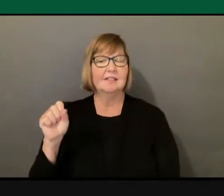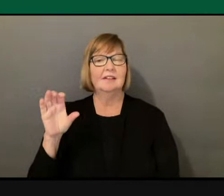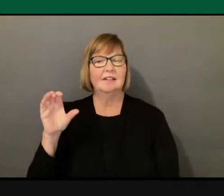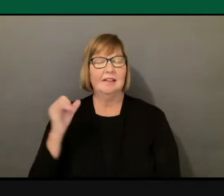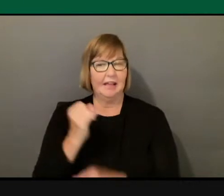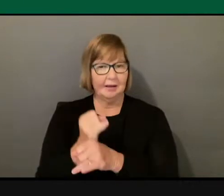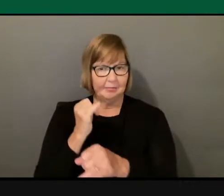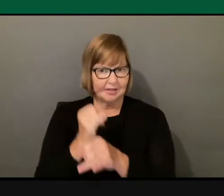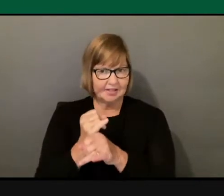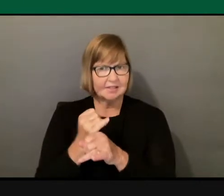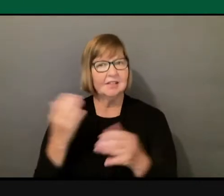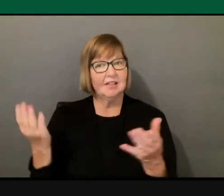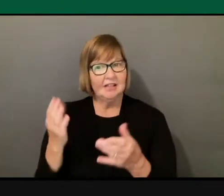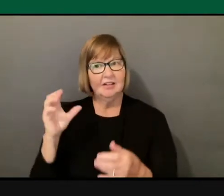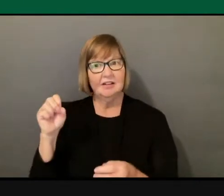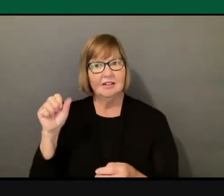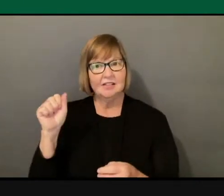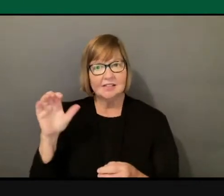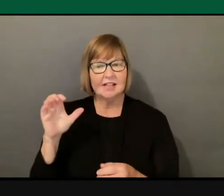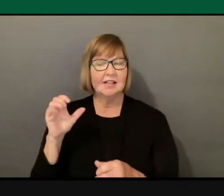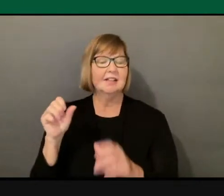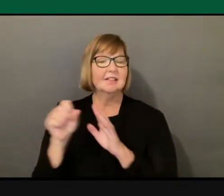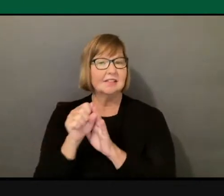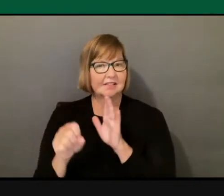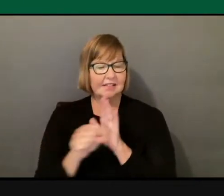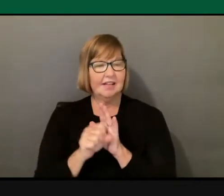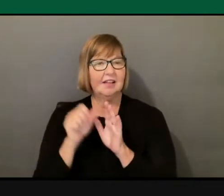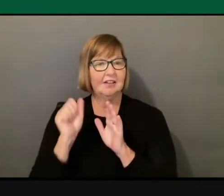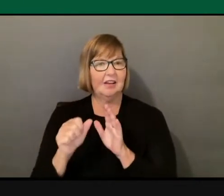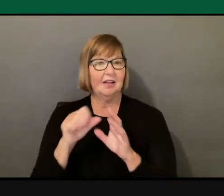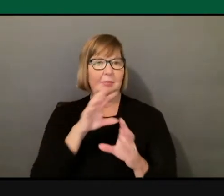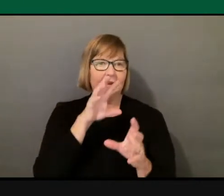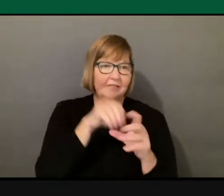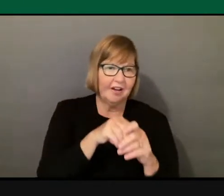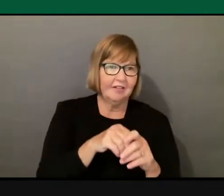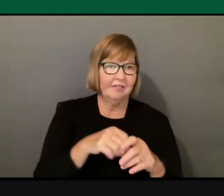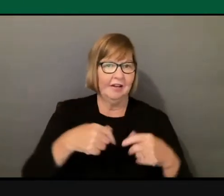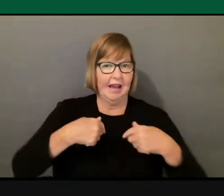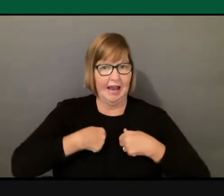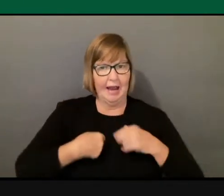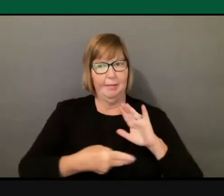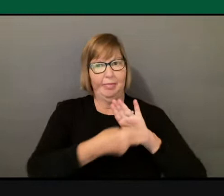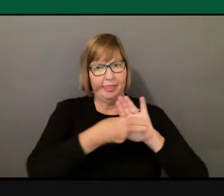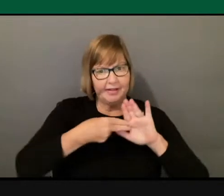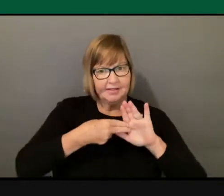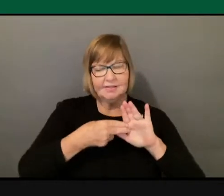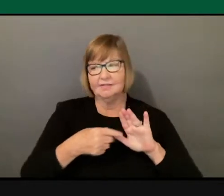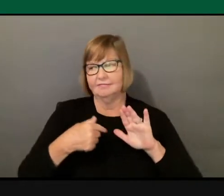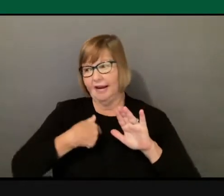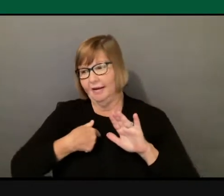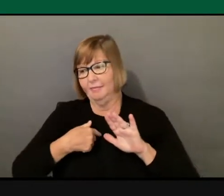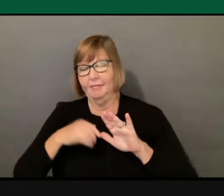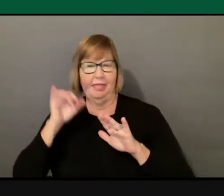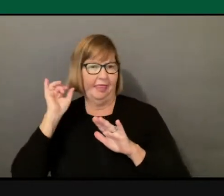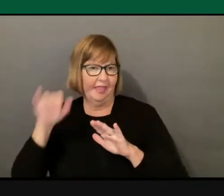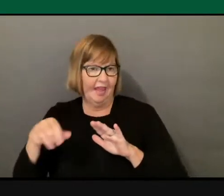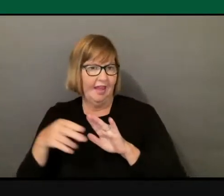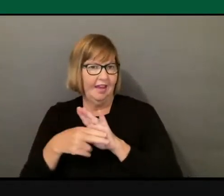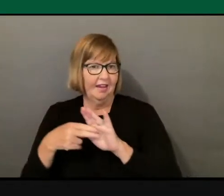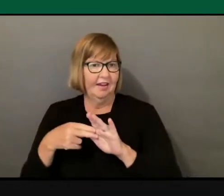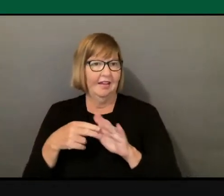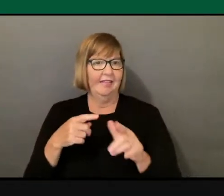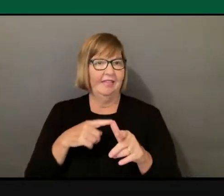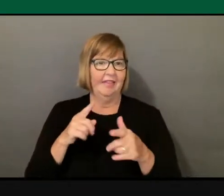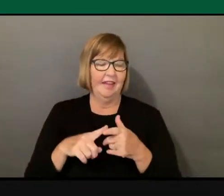easy to fall into these camps. I am this, I am that. And then to get your activism on,